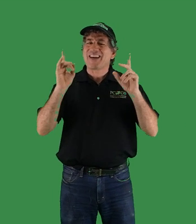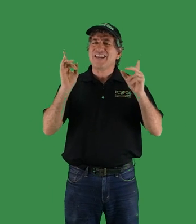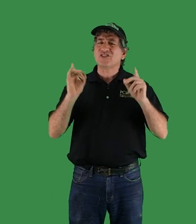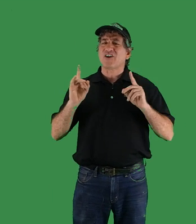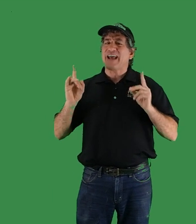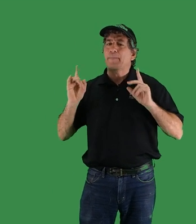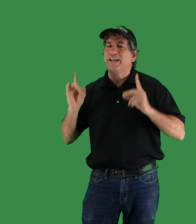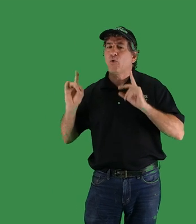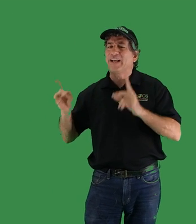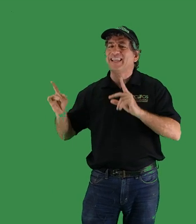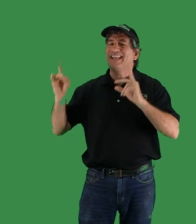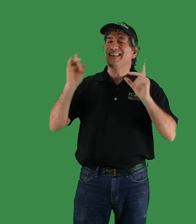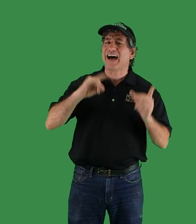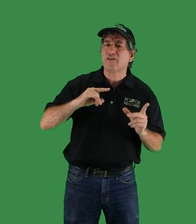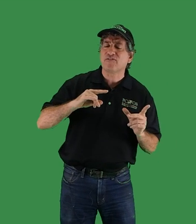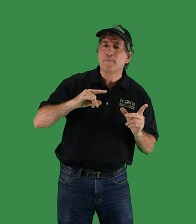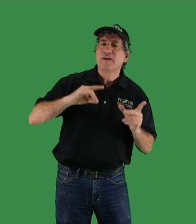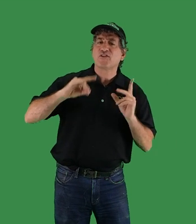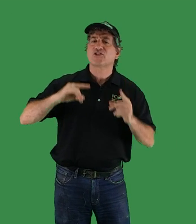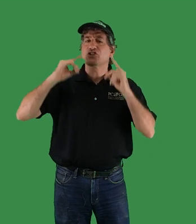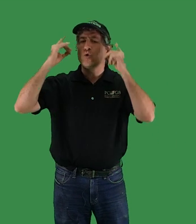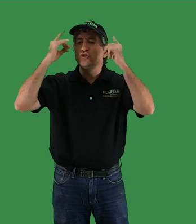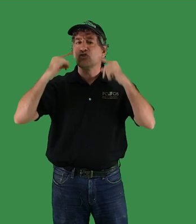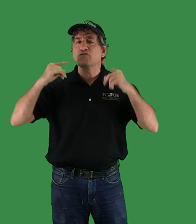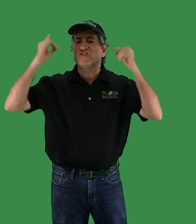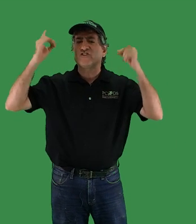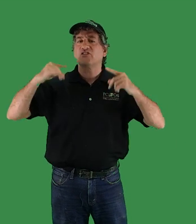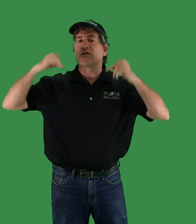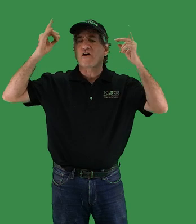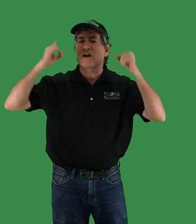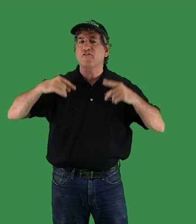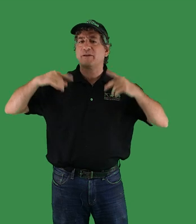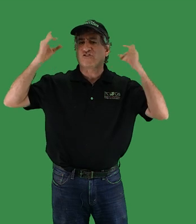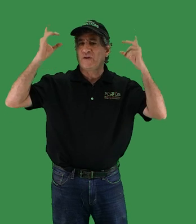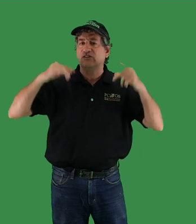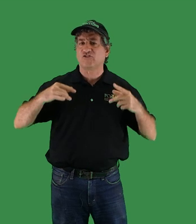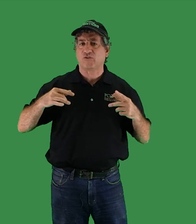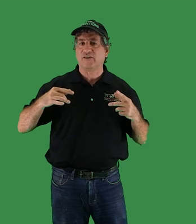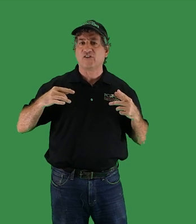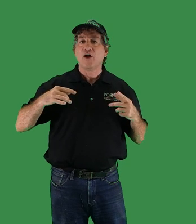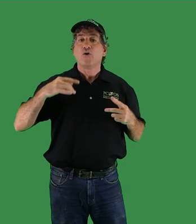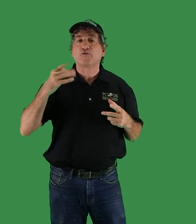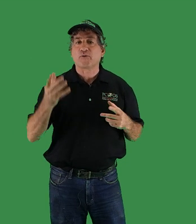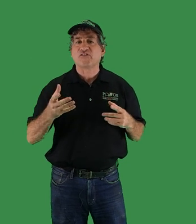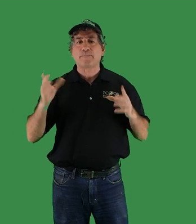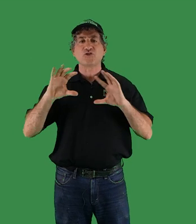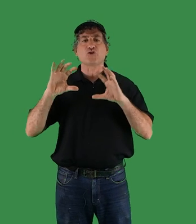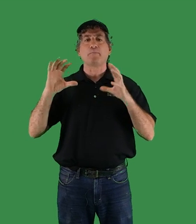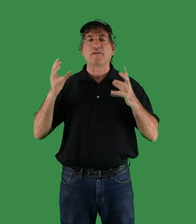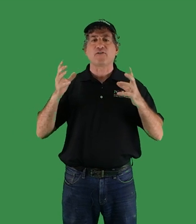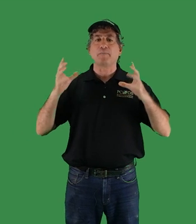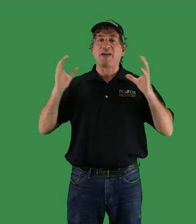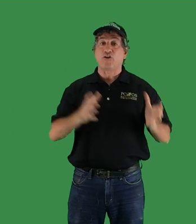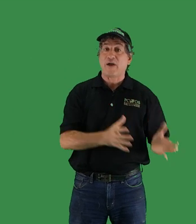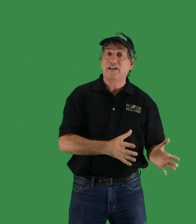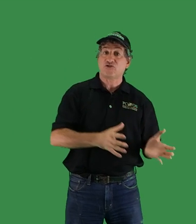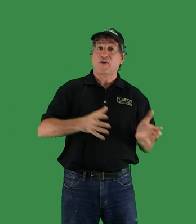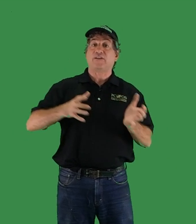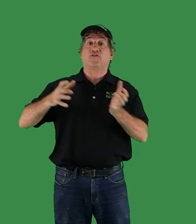changes aren't happening quickly enough for the slow nervous system of our governments or industries, whose perceptions are buffered by the greatest transfer